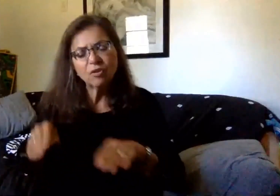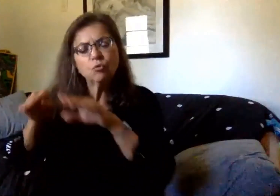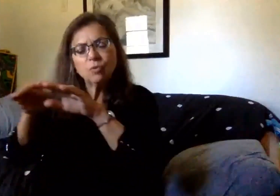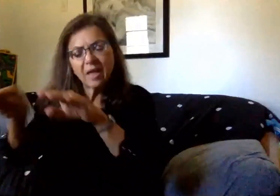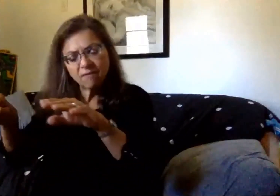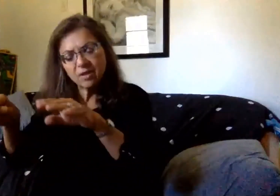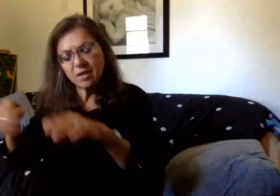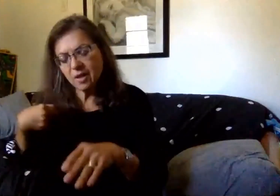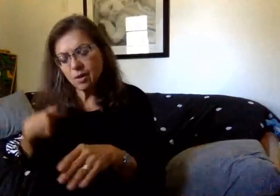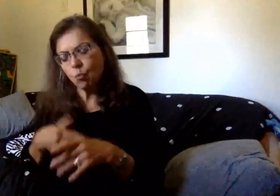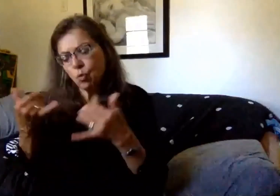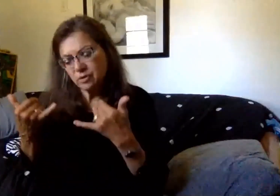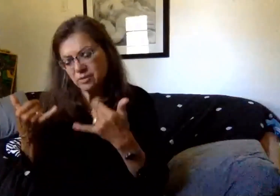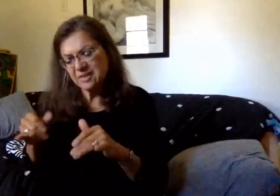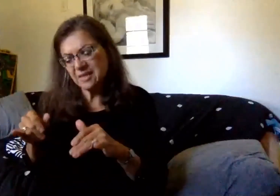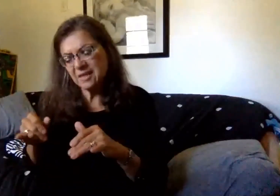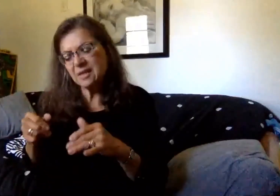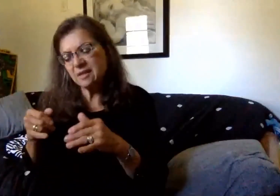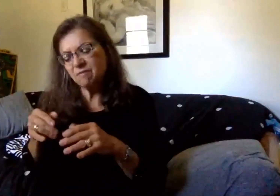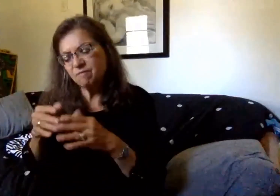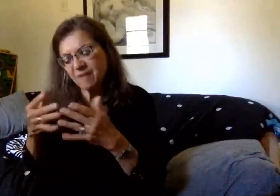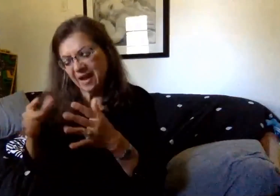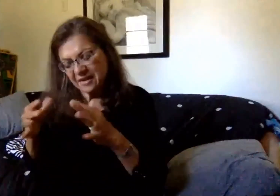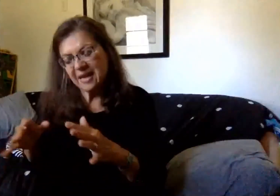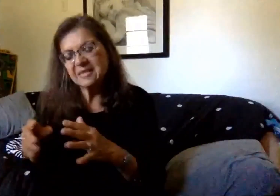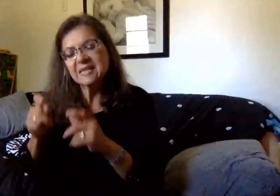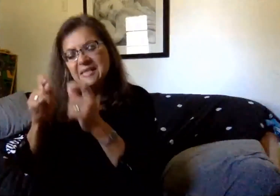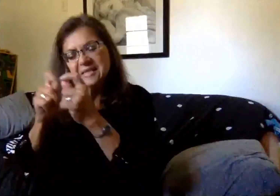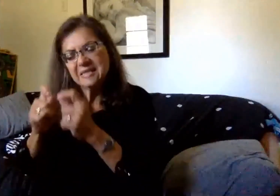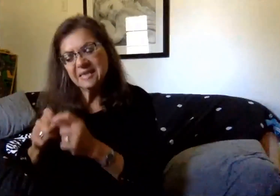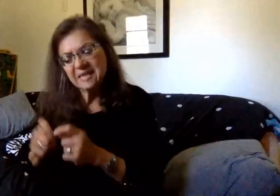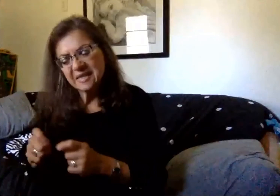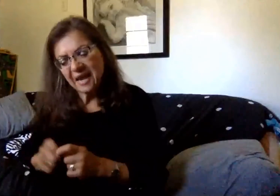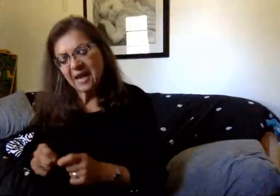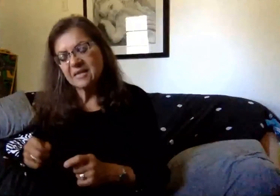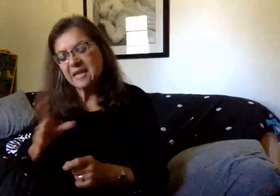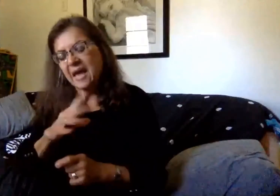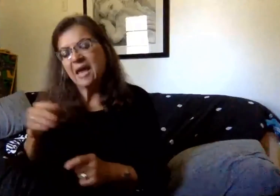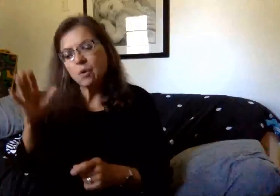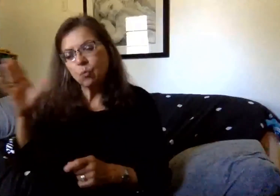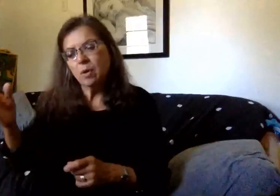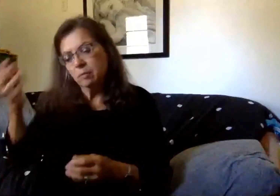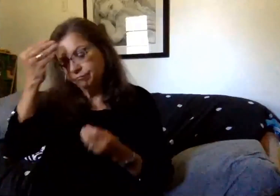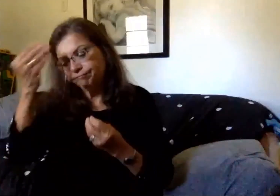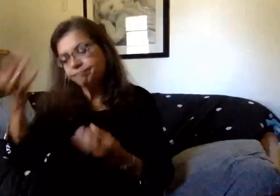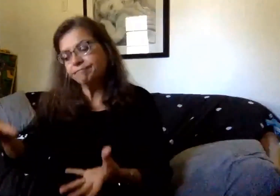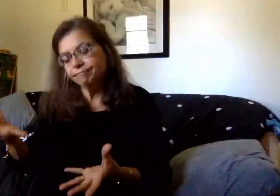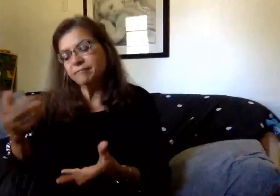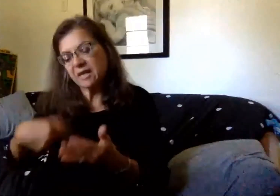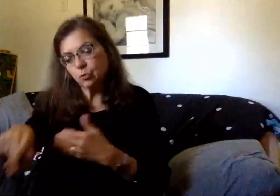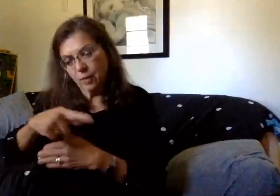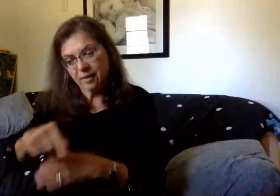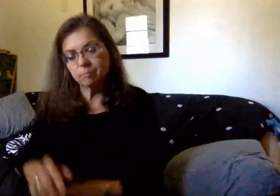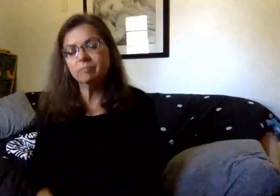finalizing some of the details. And our plan is to release the specific information next week.